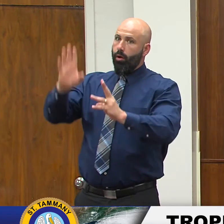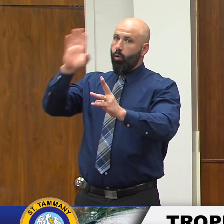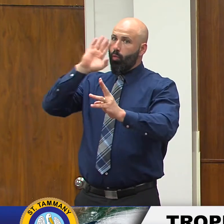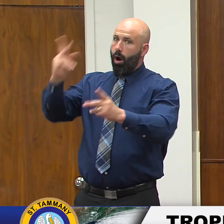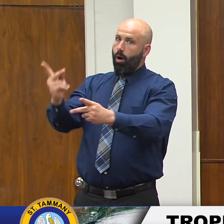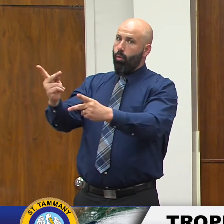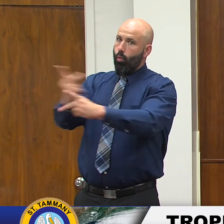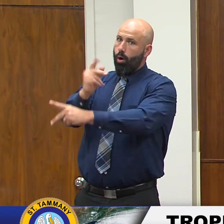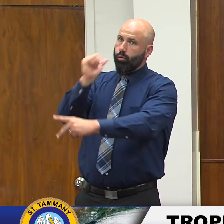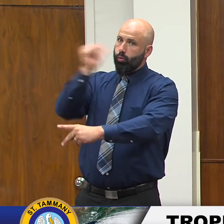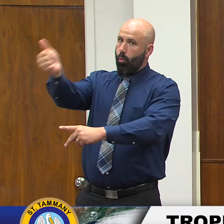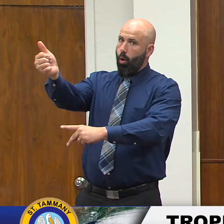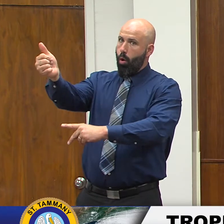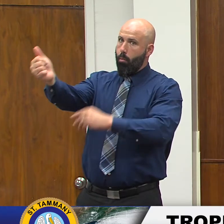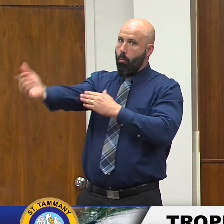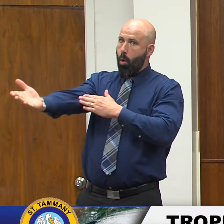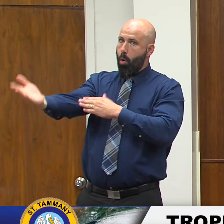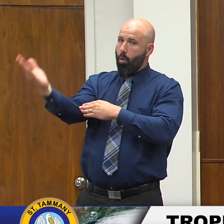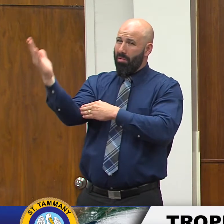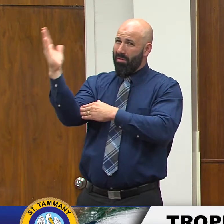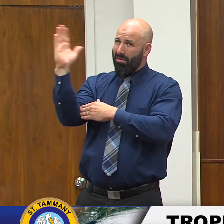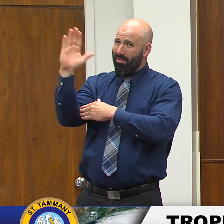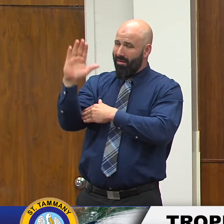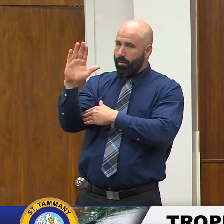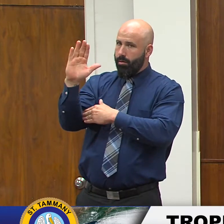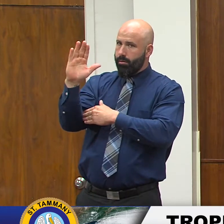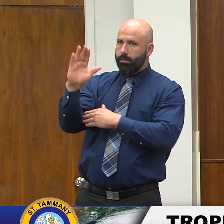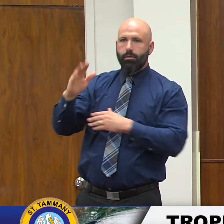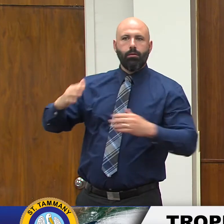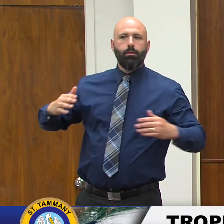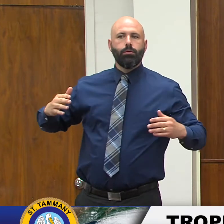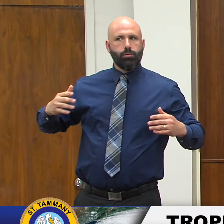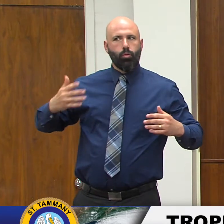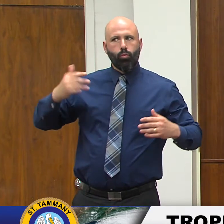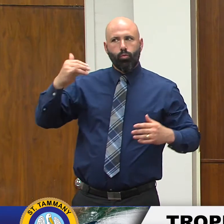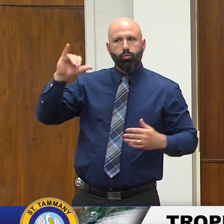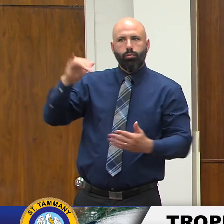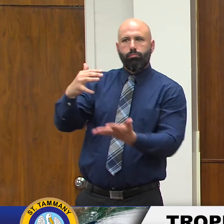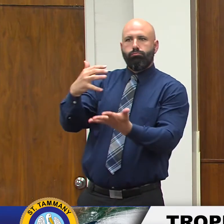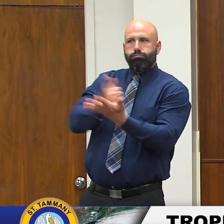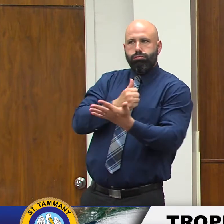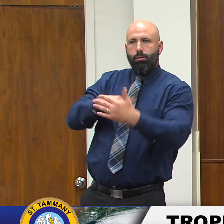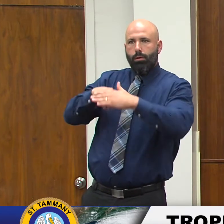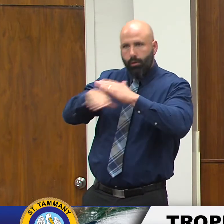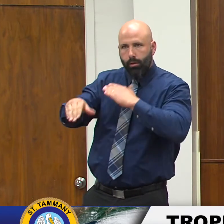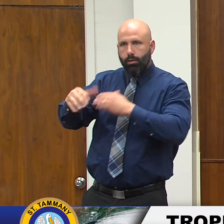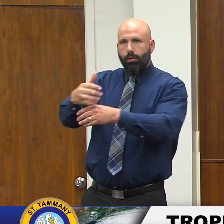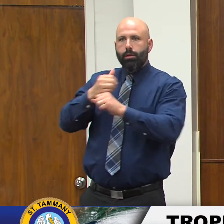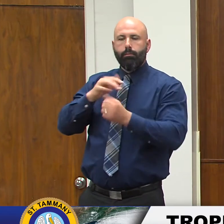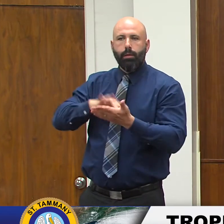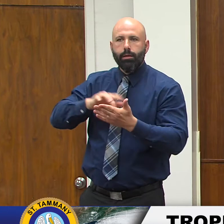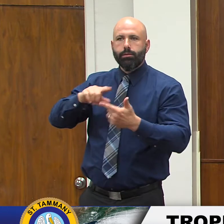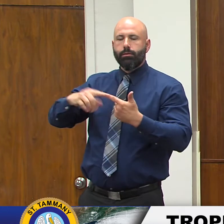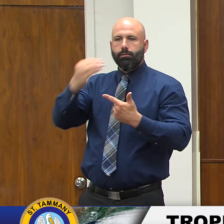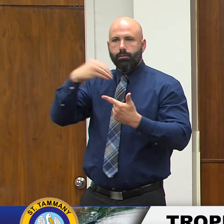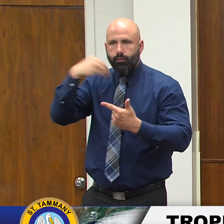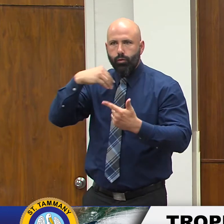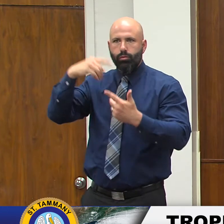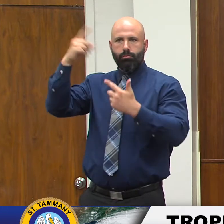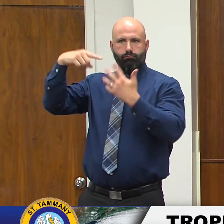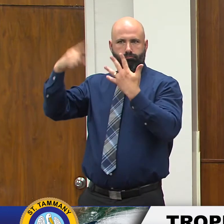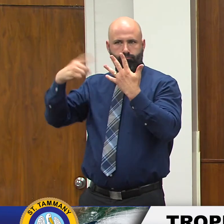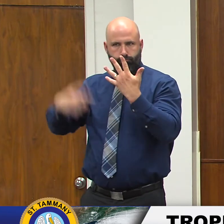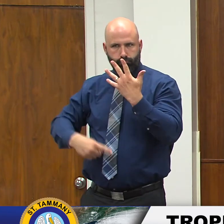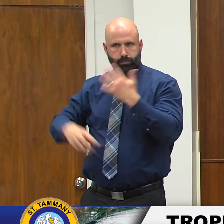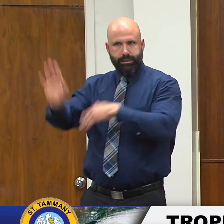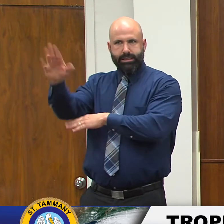morning and during the day tomorrow so it's not too late to make those uh those trips to the grocery store the drug store uh